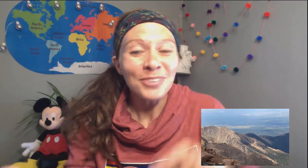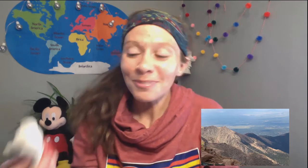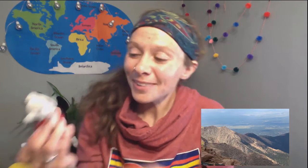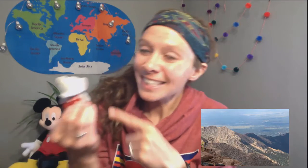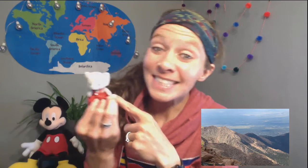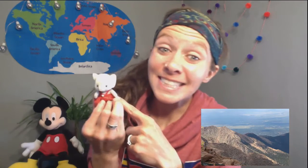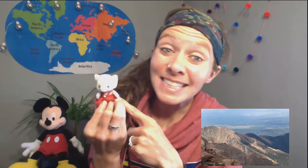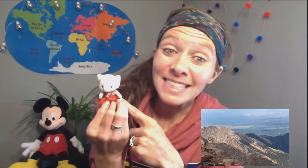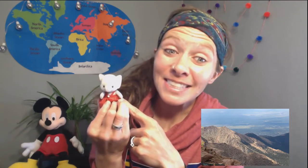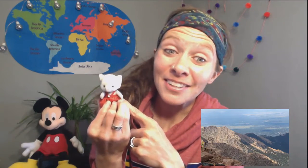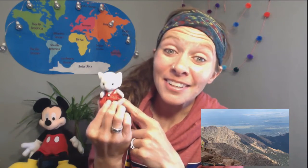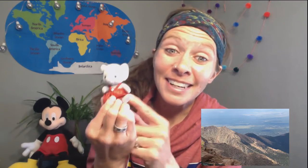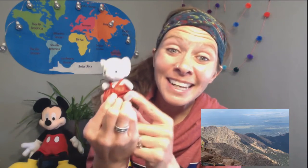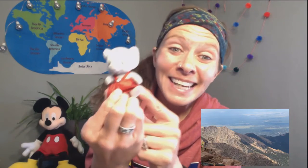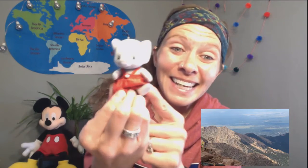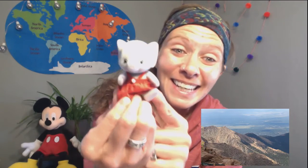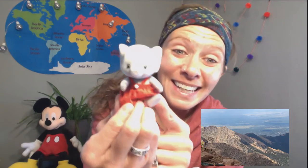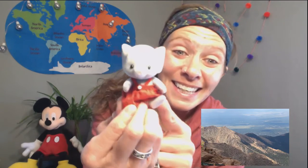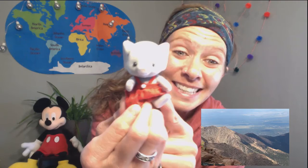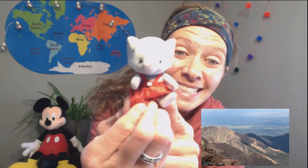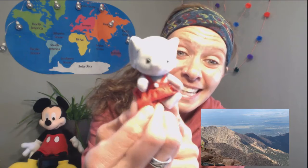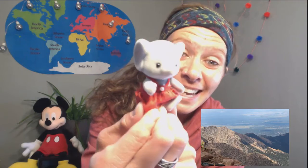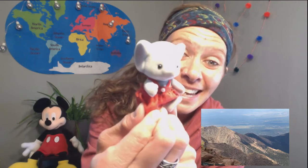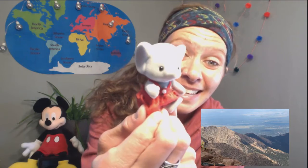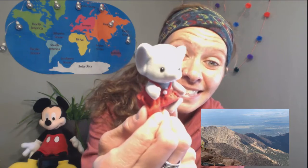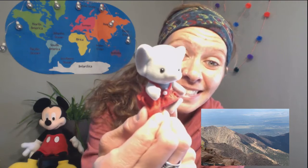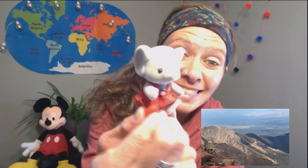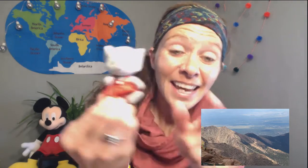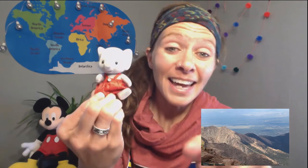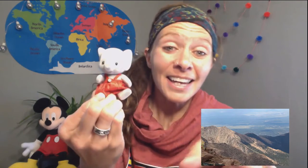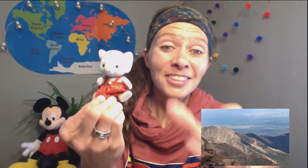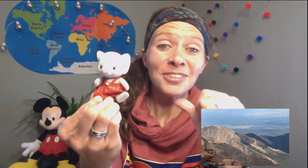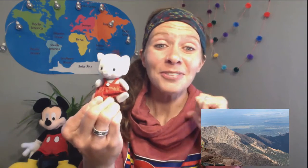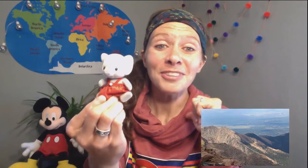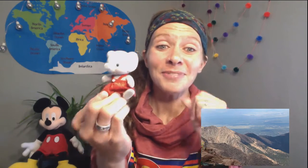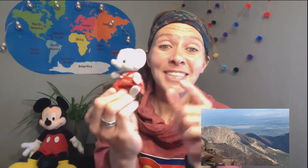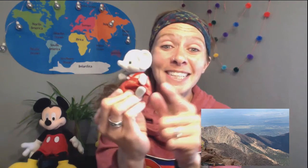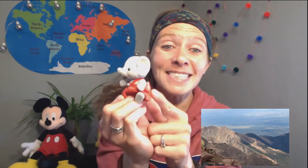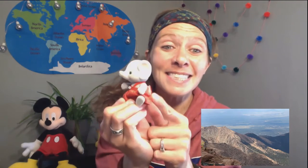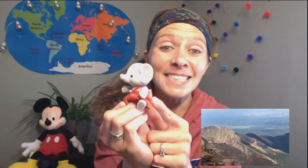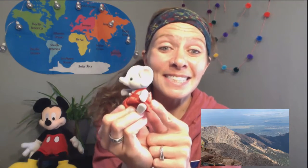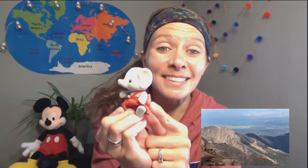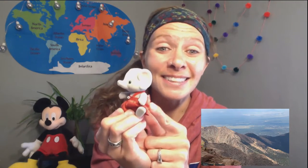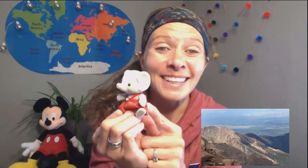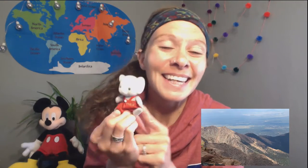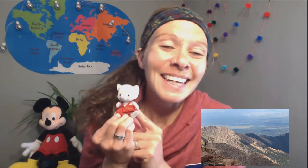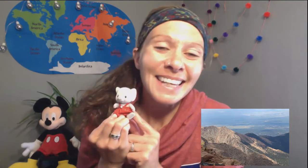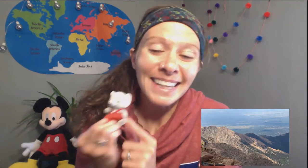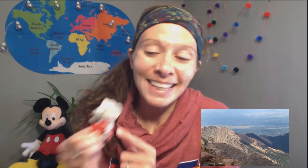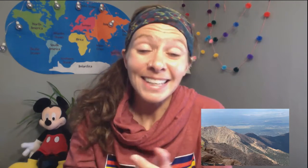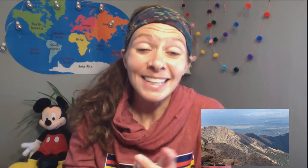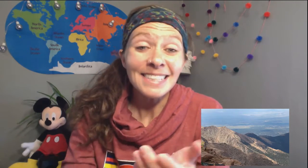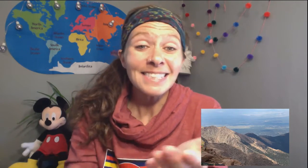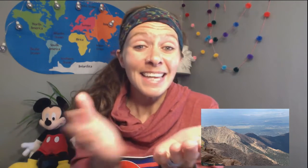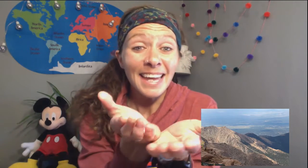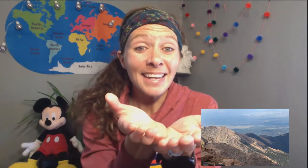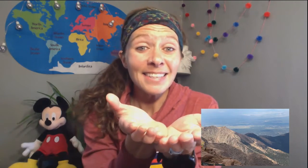and me, sister. In his hands, he's got you and me, sister. In his hands,